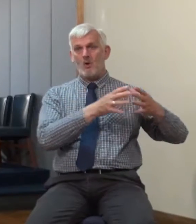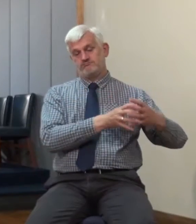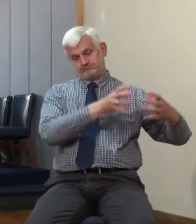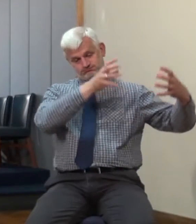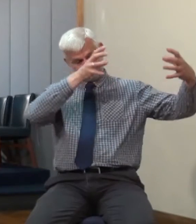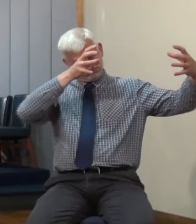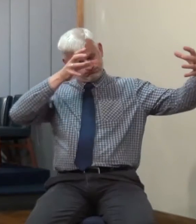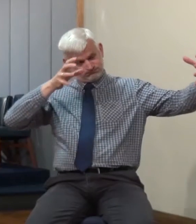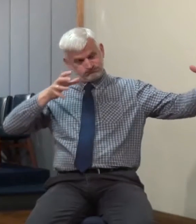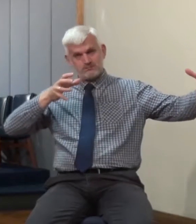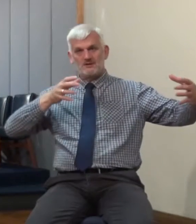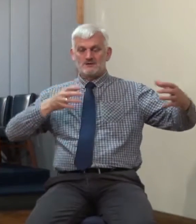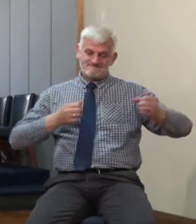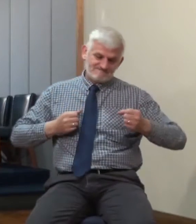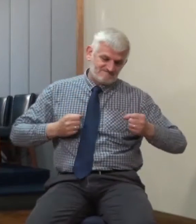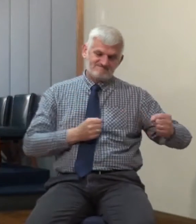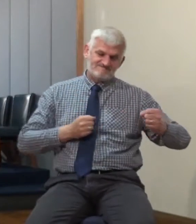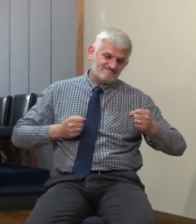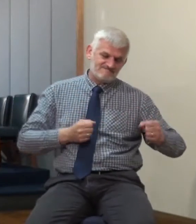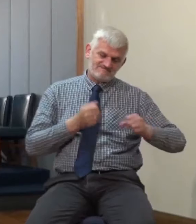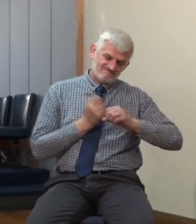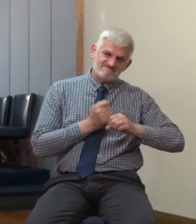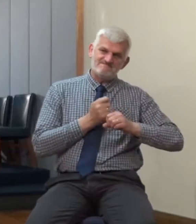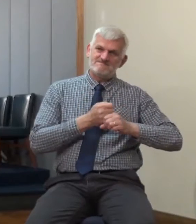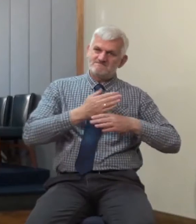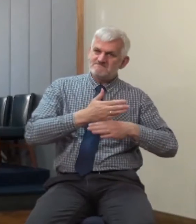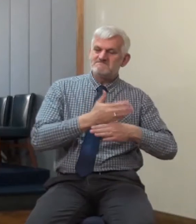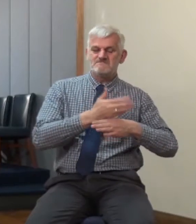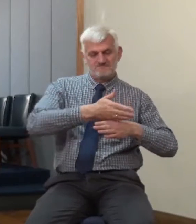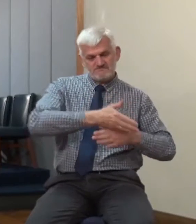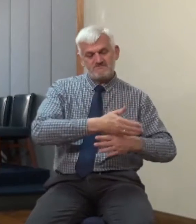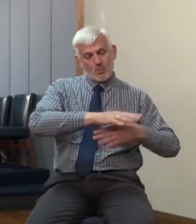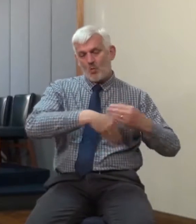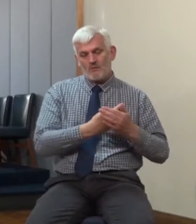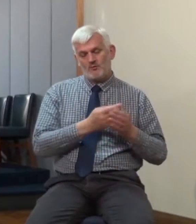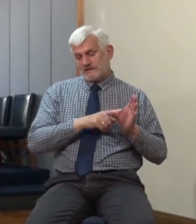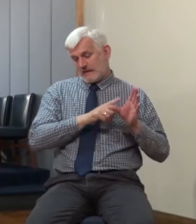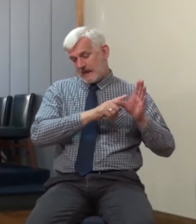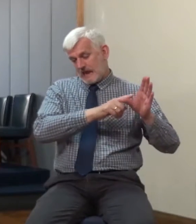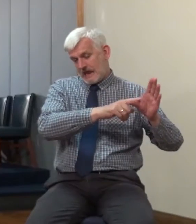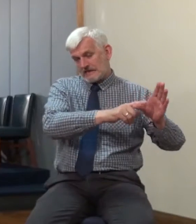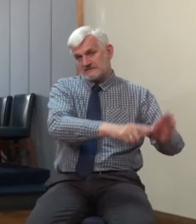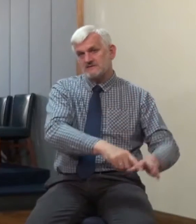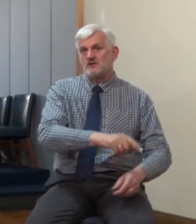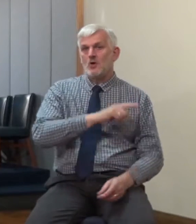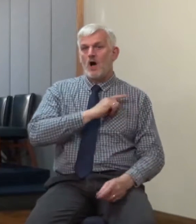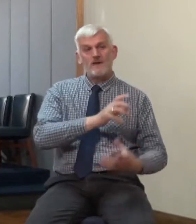by Noah as a testimony to the flood that God would send. And the world in general took no notice